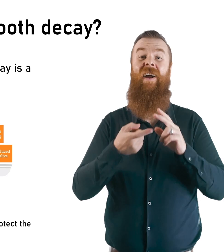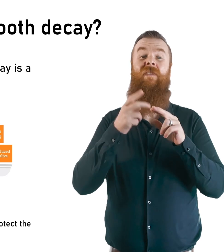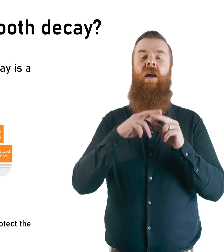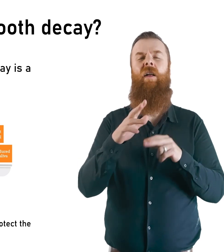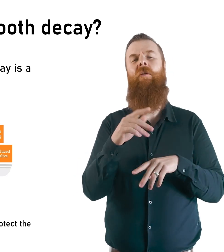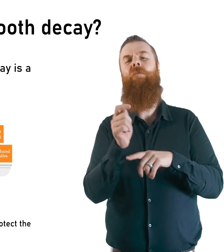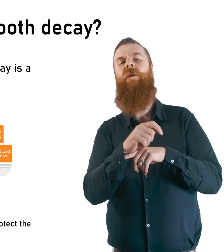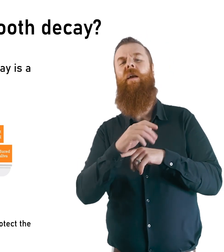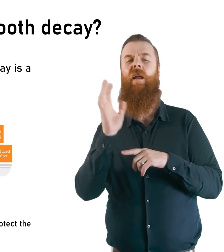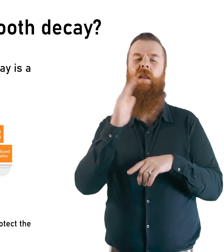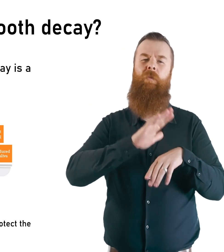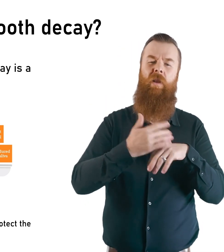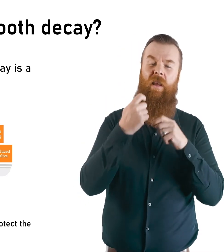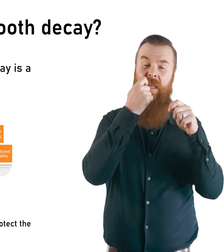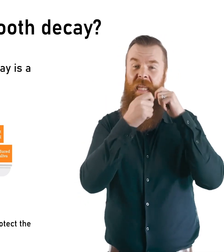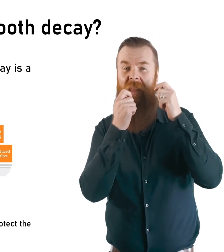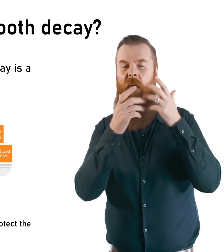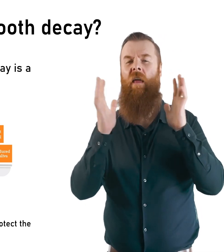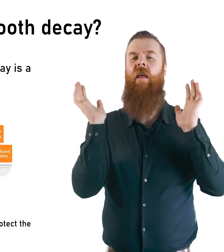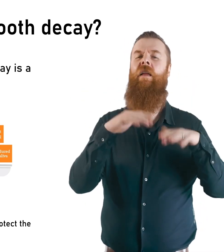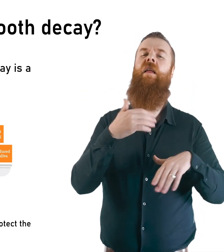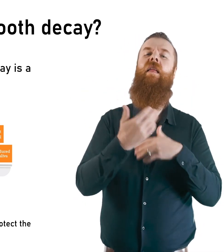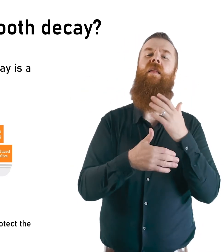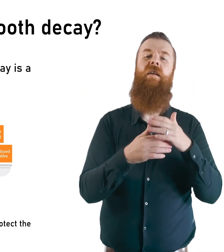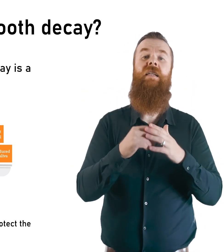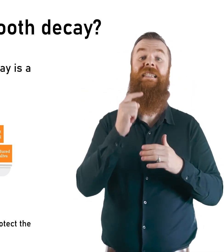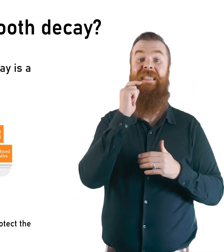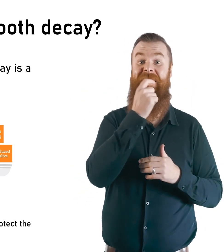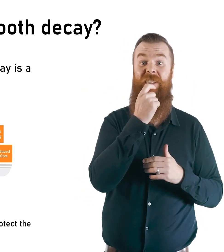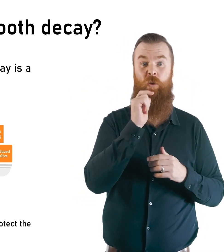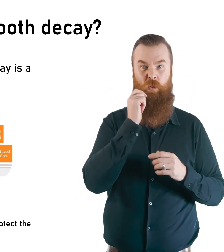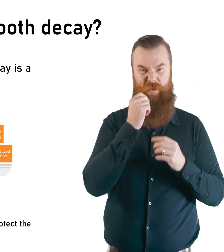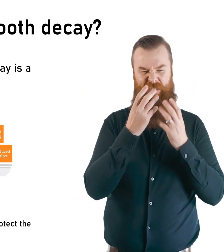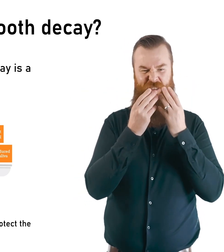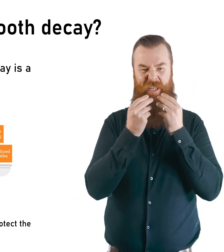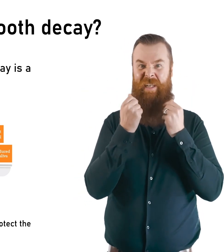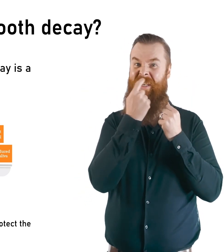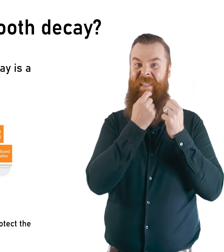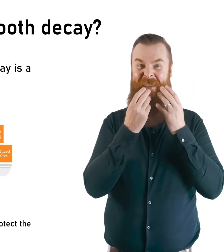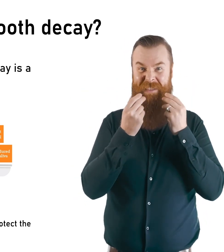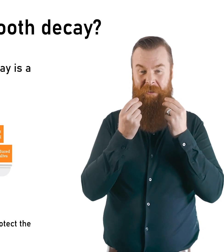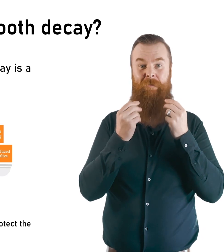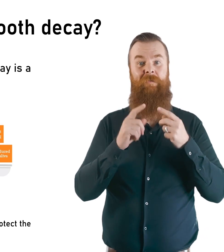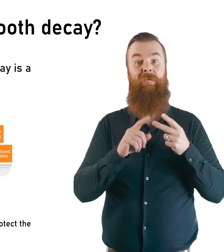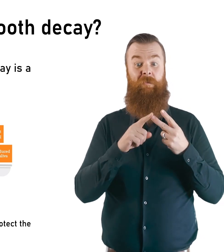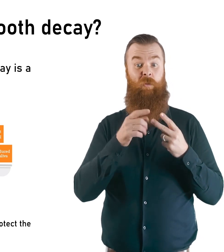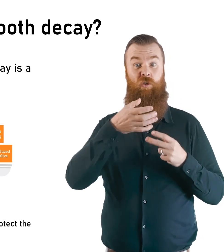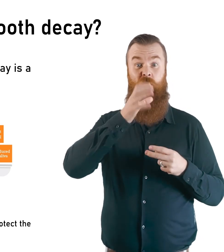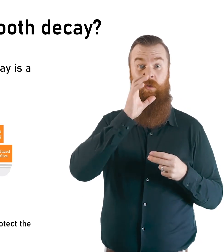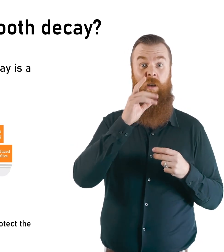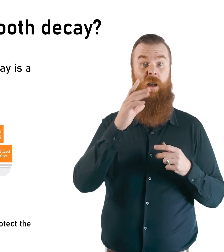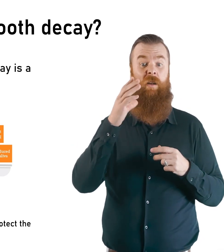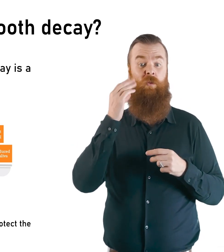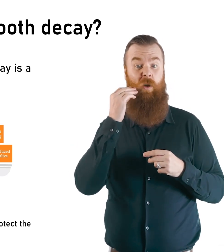Things that can increase the risk of tooth decay include a dry mouth, sugary drinks,